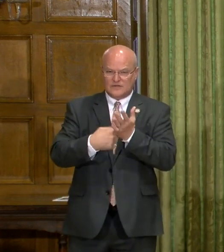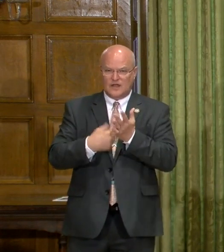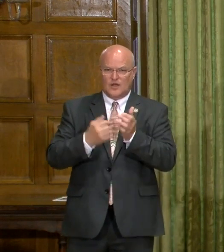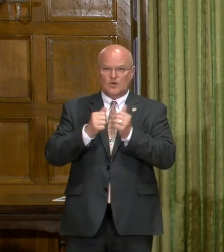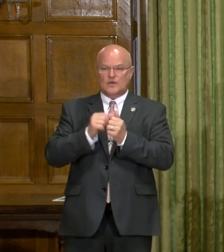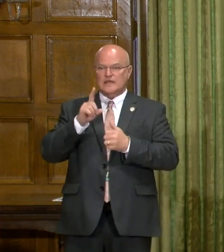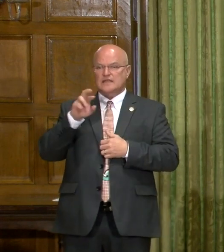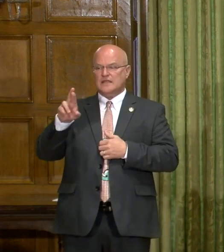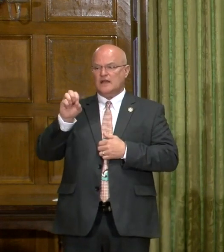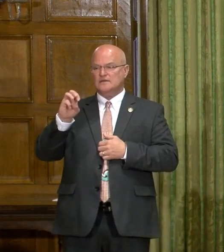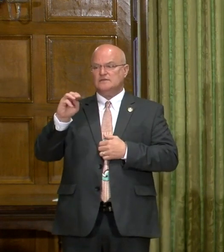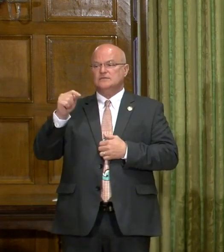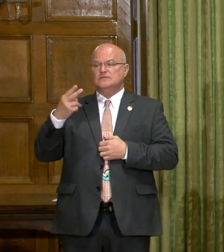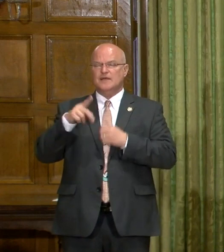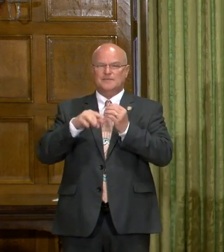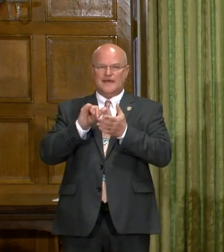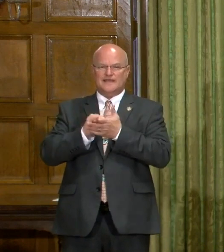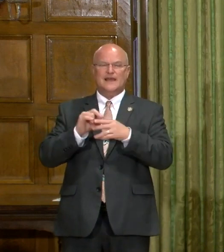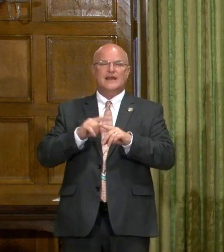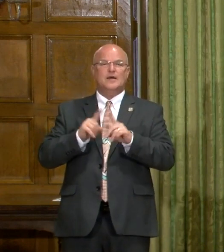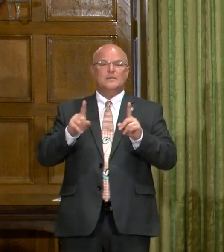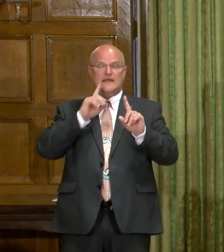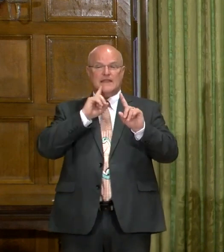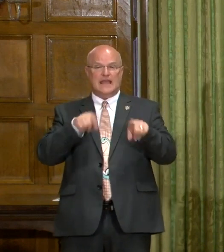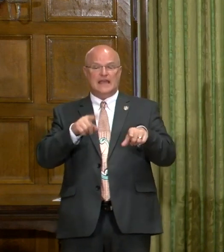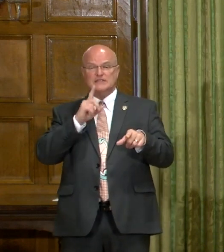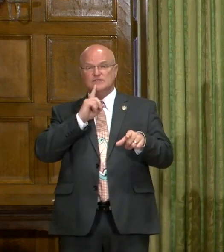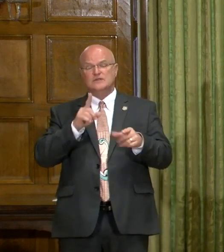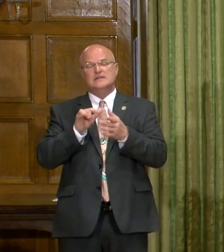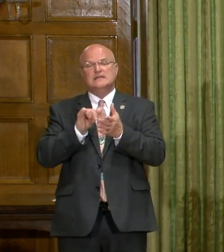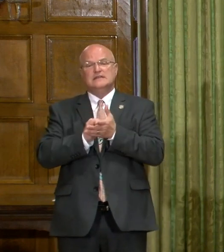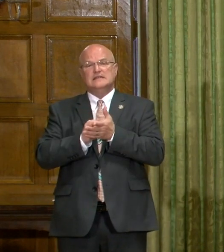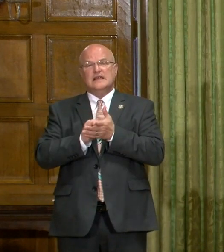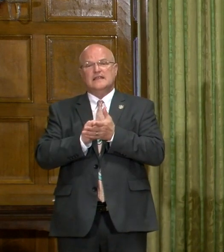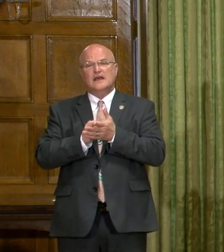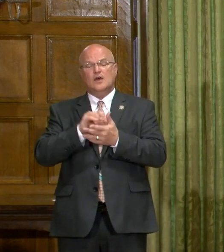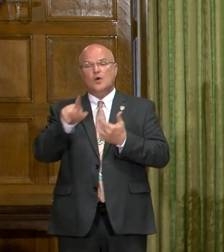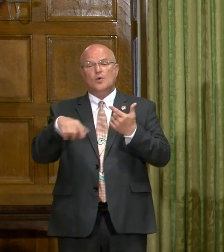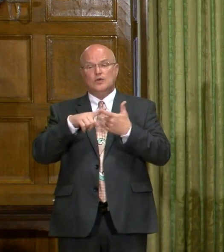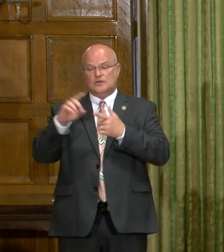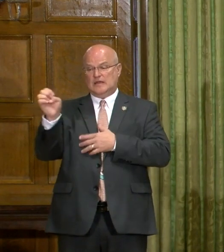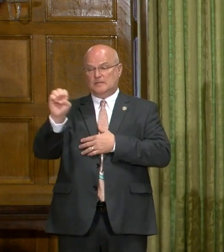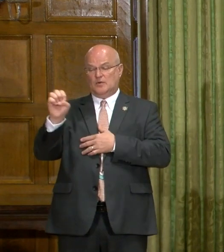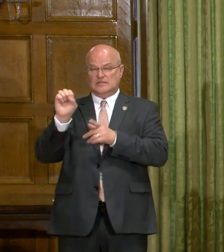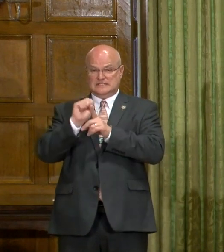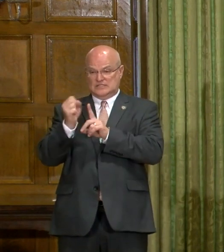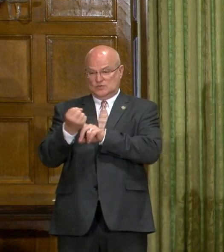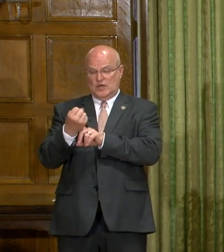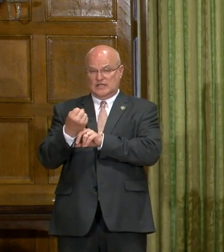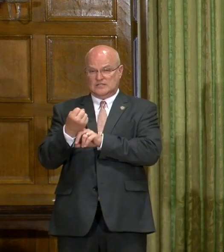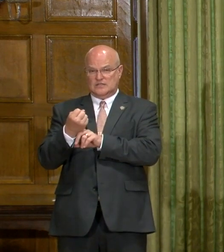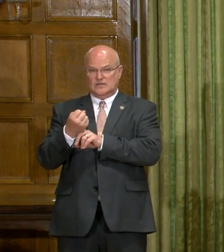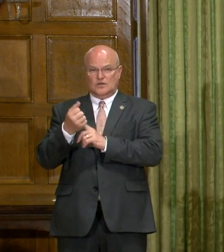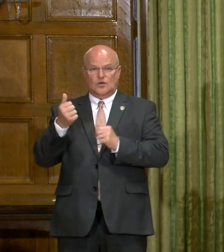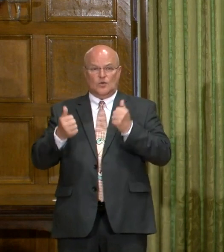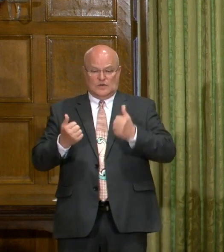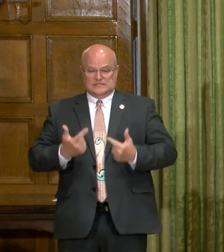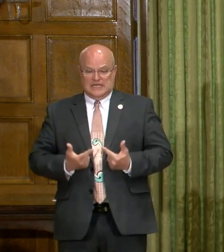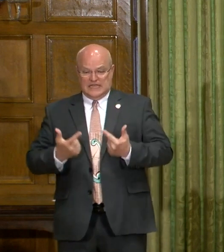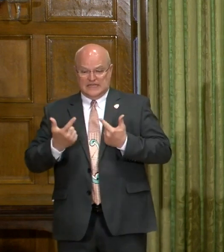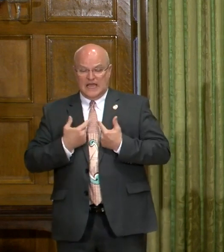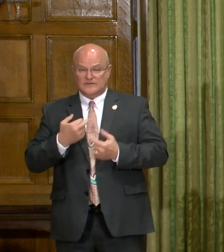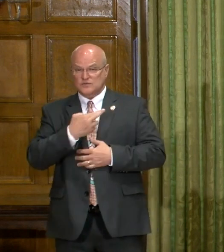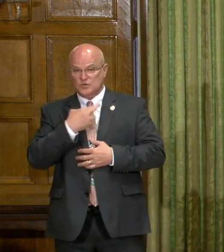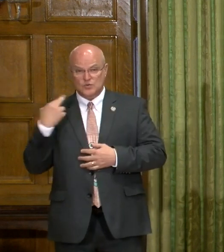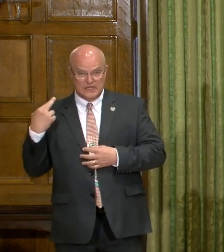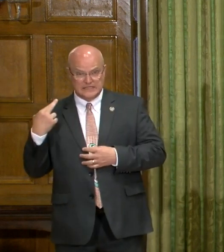conversation with Dr. Smith about that, but the answer is that when you're in an emergency situation in which lives